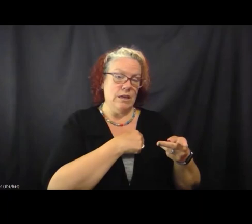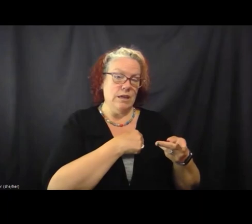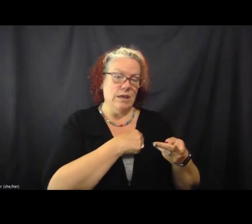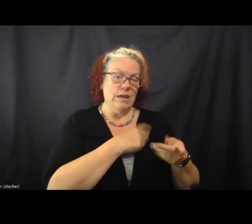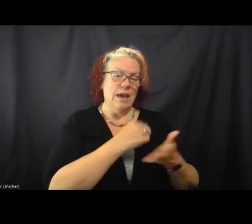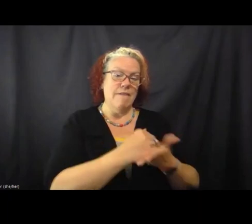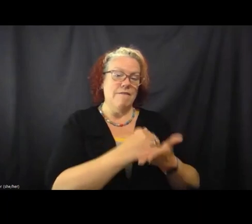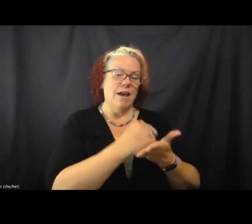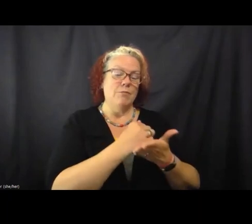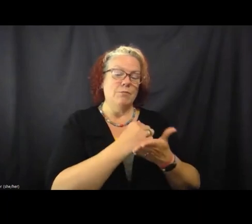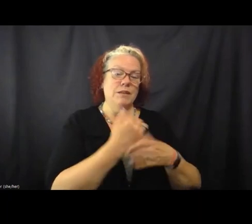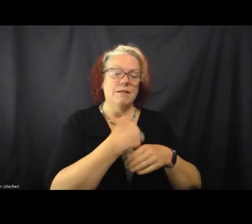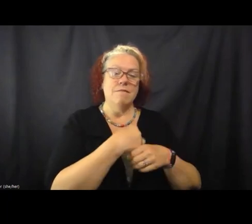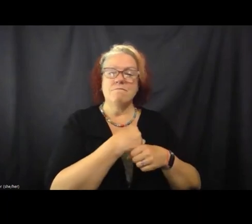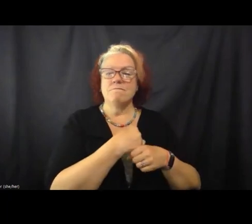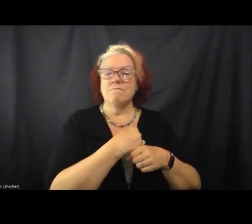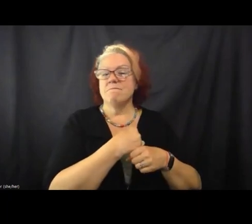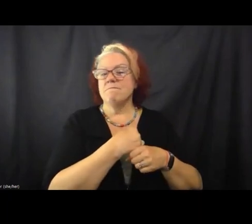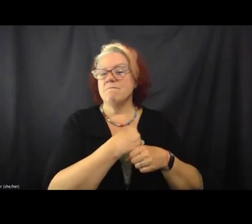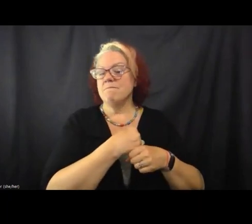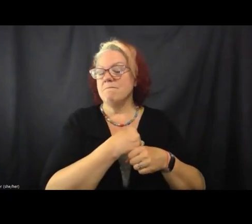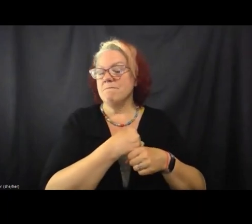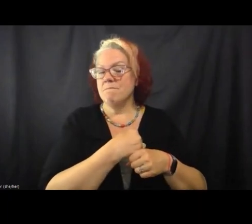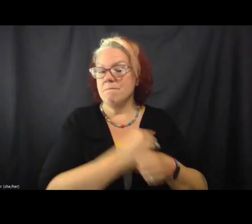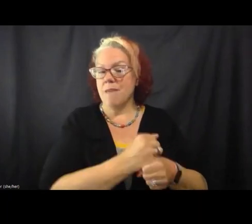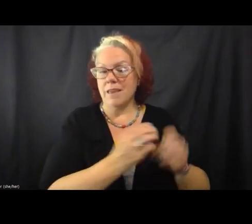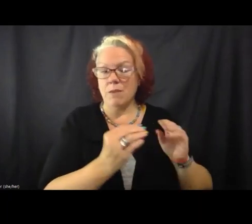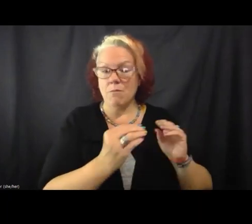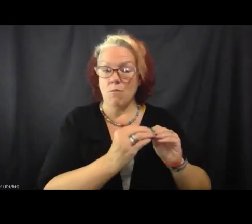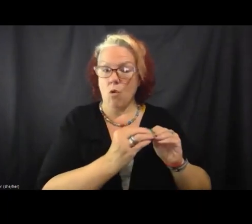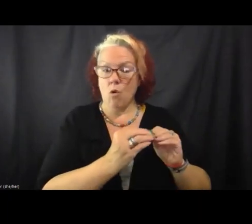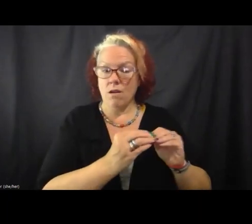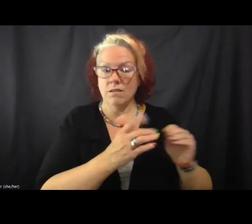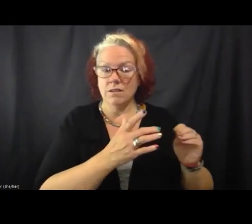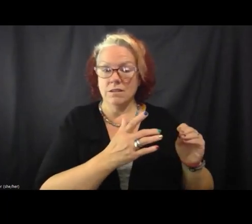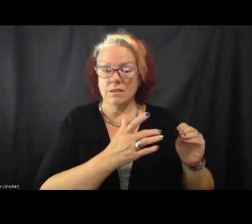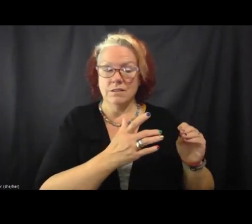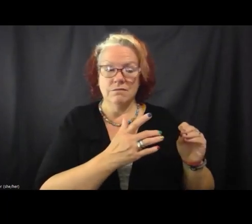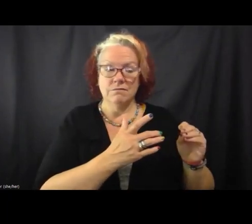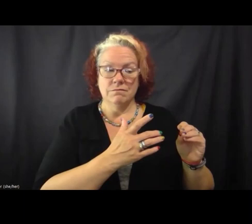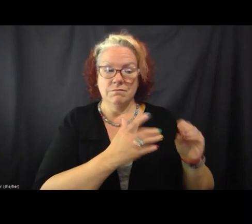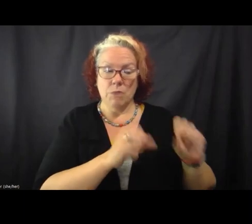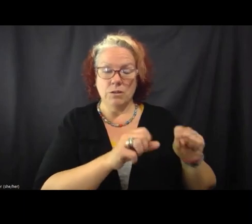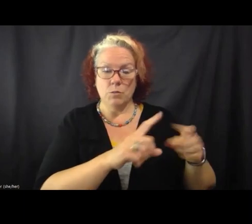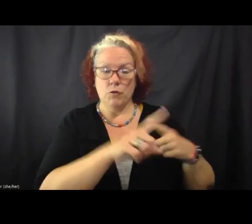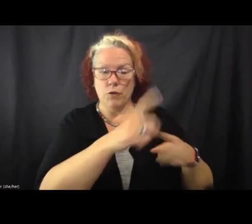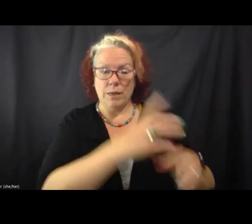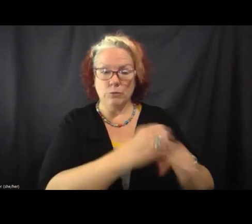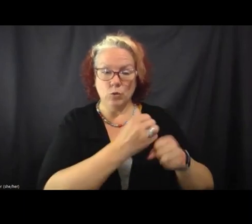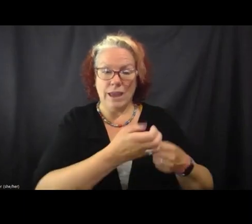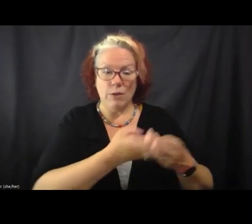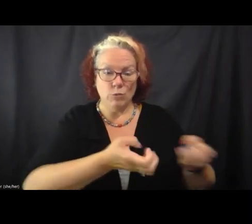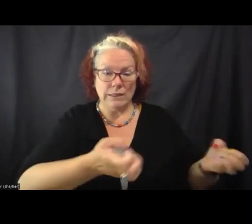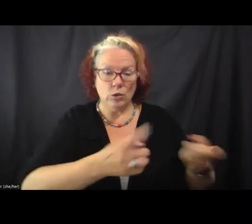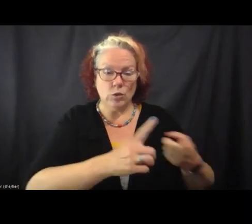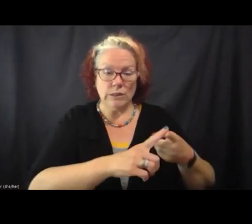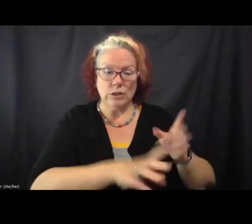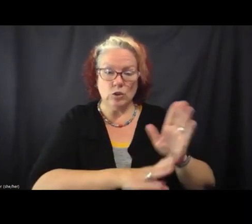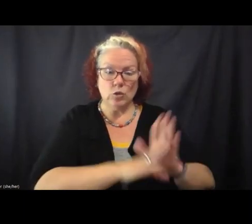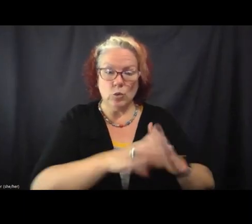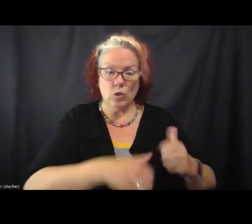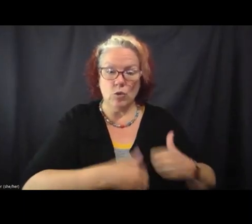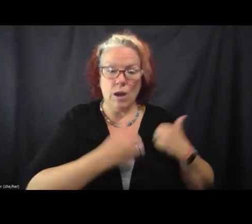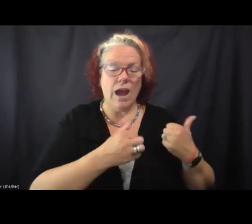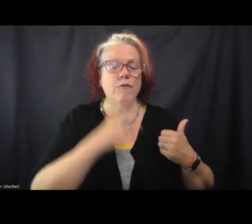more likely that they're going to have access to the things they need to thrive? Or have we actually taken away the things, anything they had before